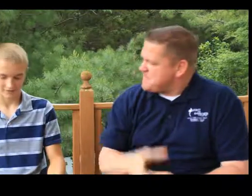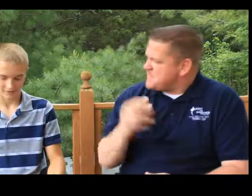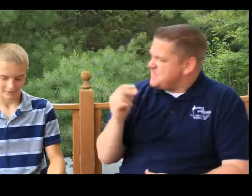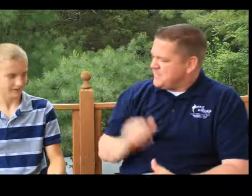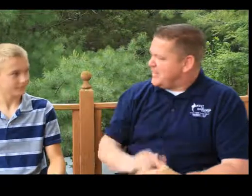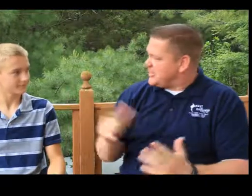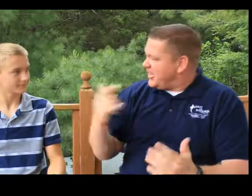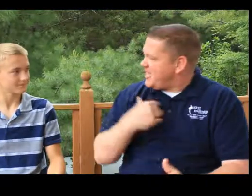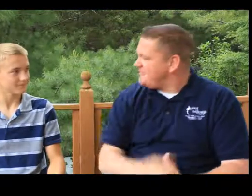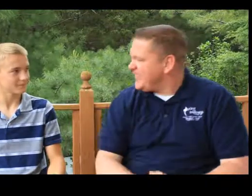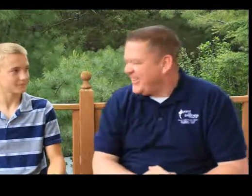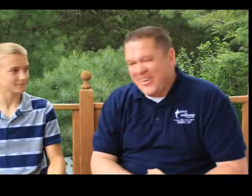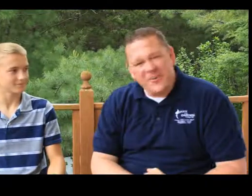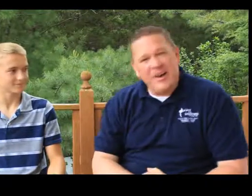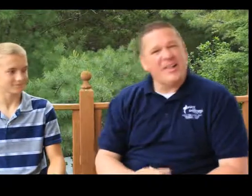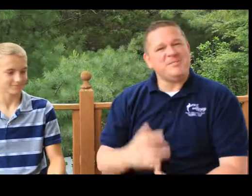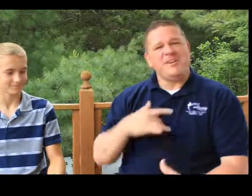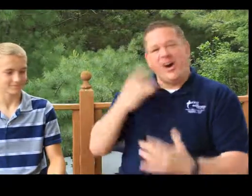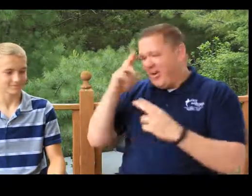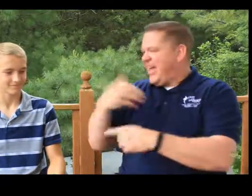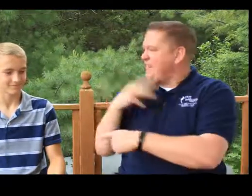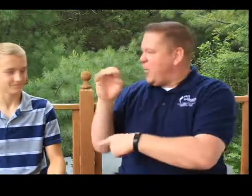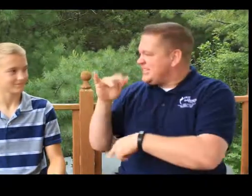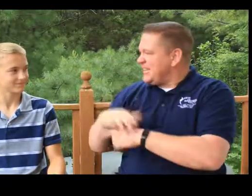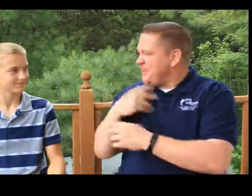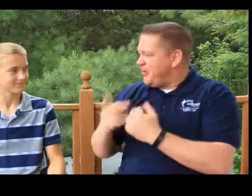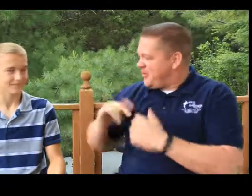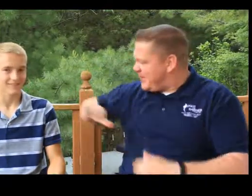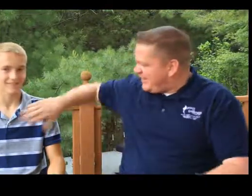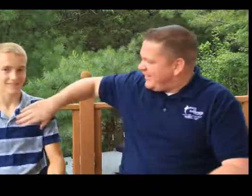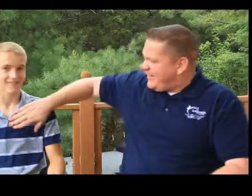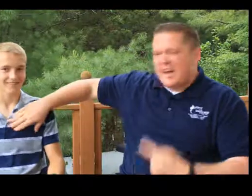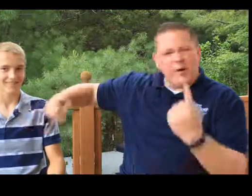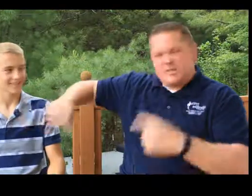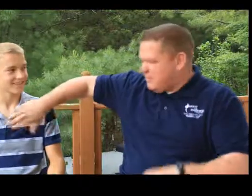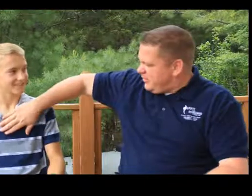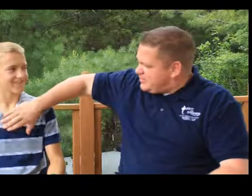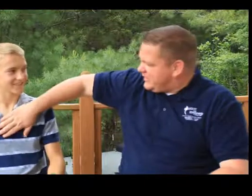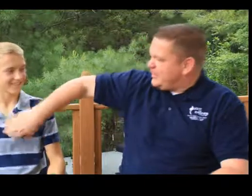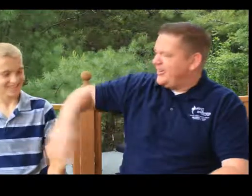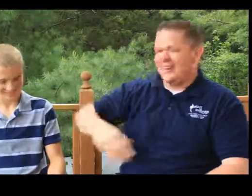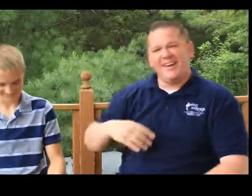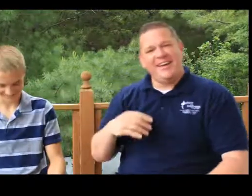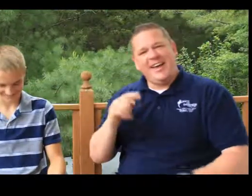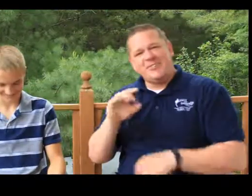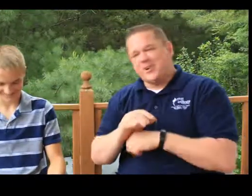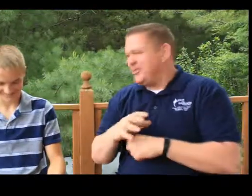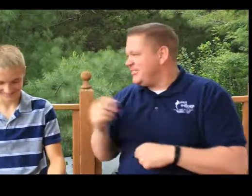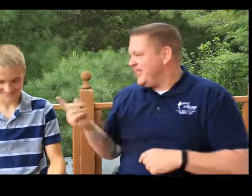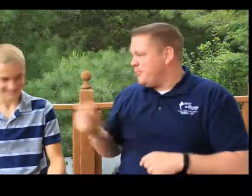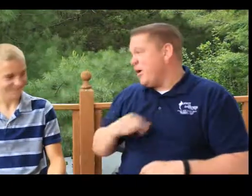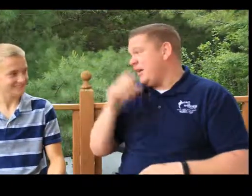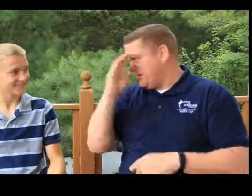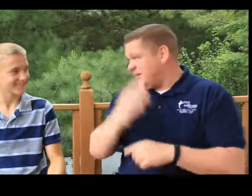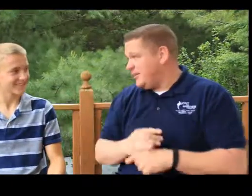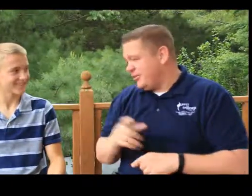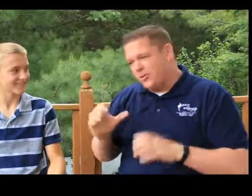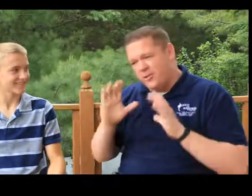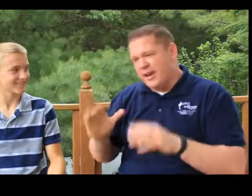all I've got. That's all you've got? Yep. Well, it's been an honor to have Wesley on my program today. I always hit him on the chest there at church. And I'm proud of you, son. You're doing great.